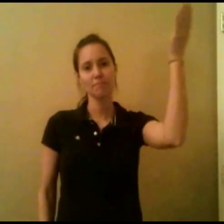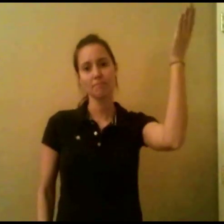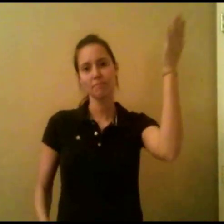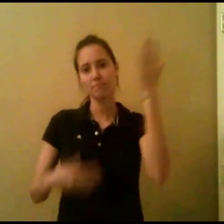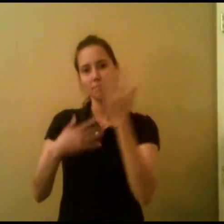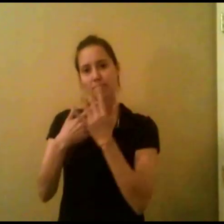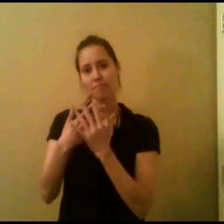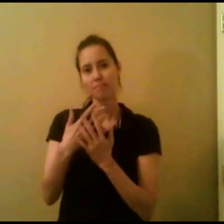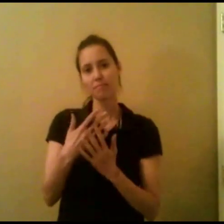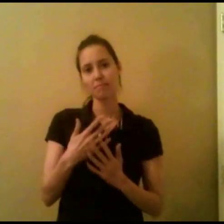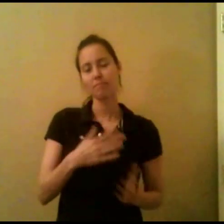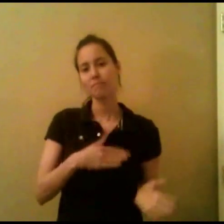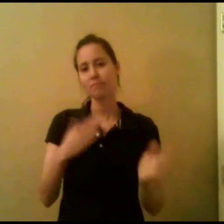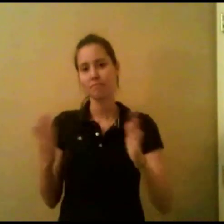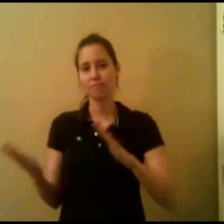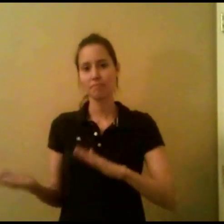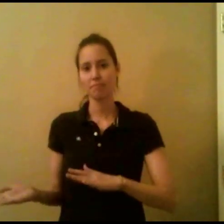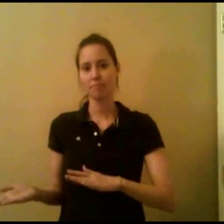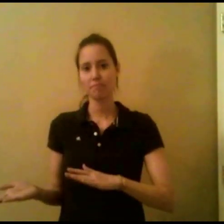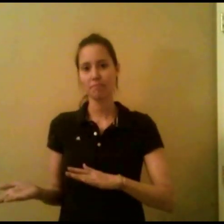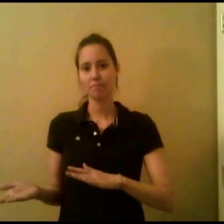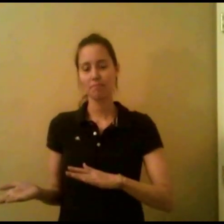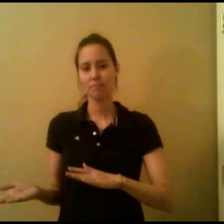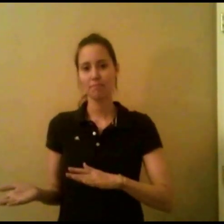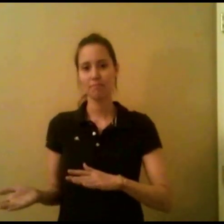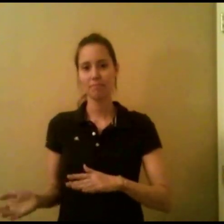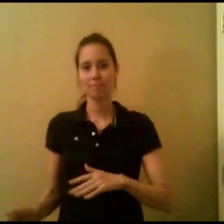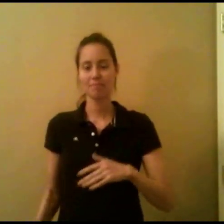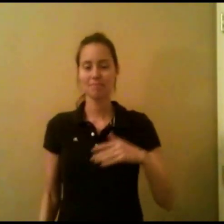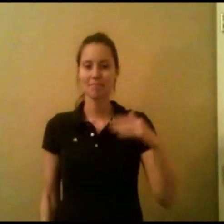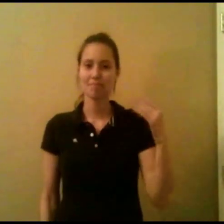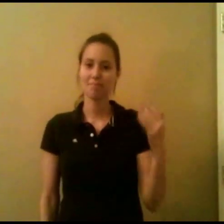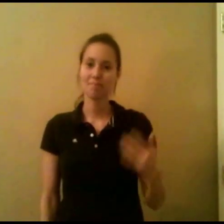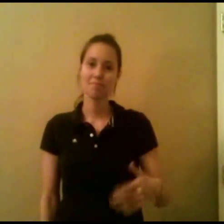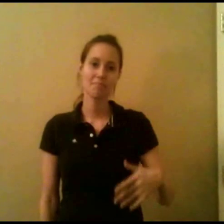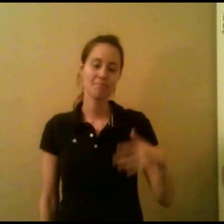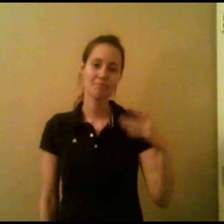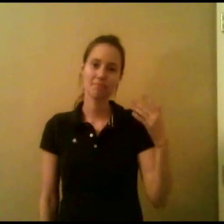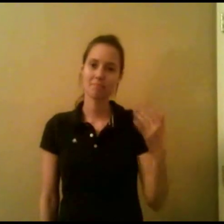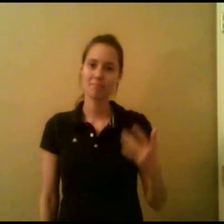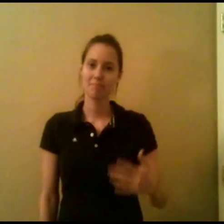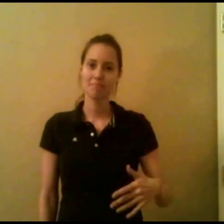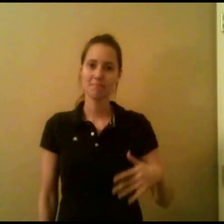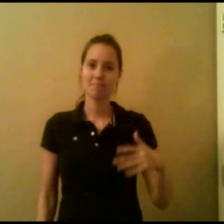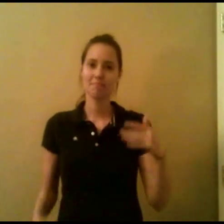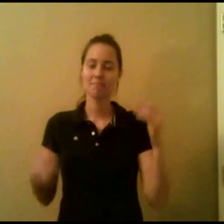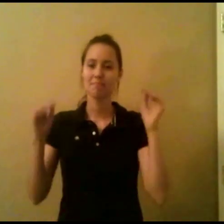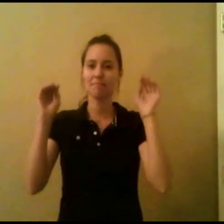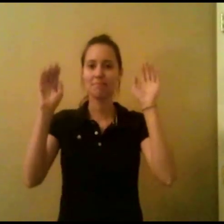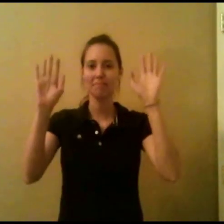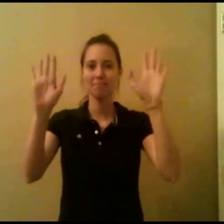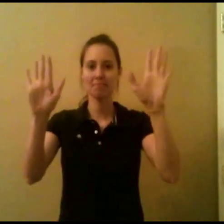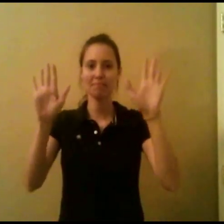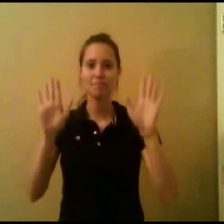he bled and died. Oh, it is